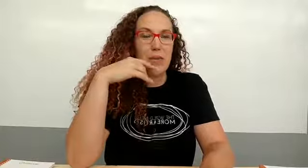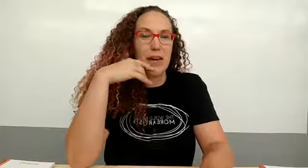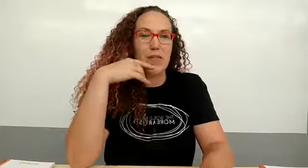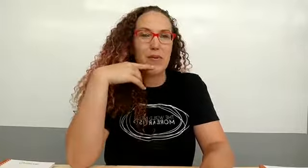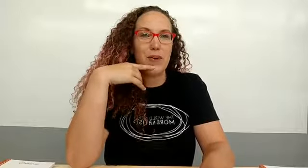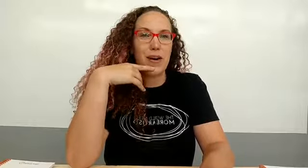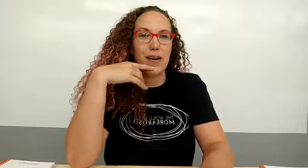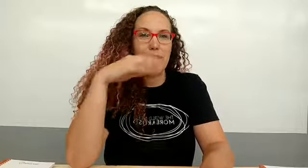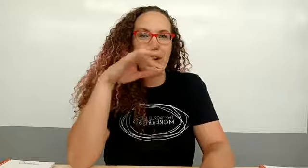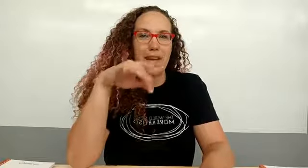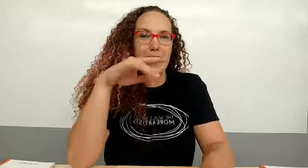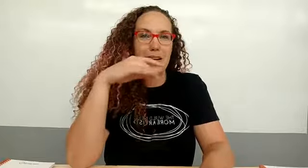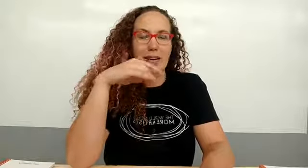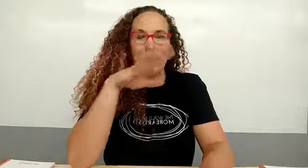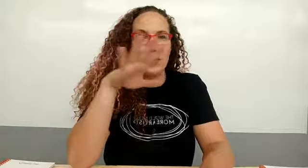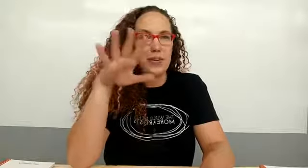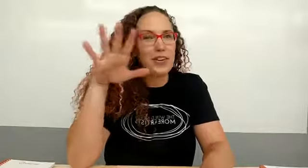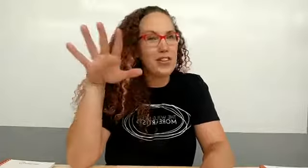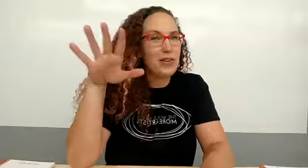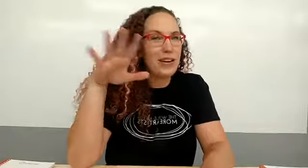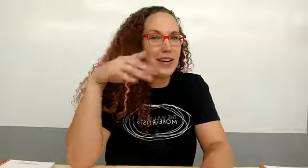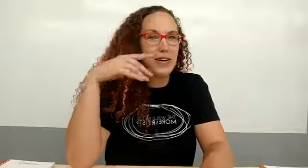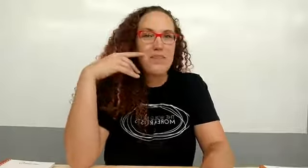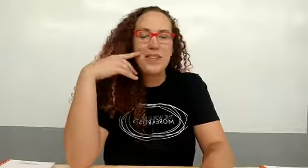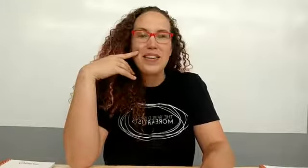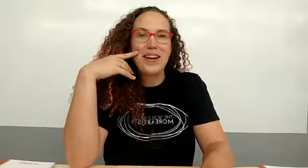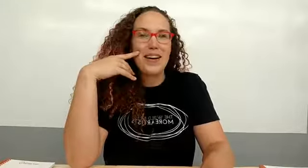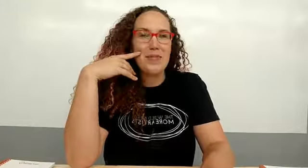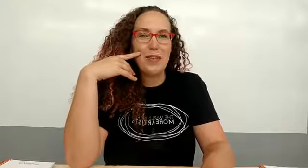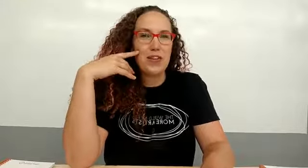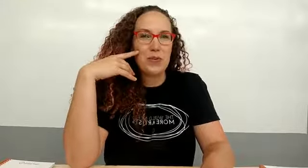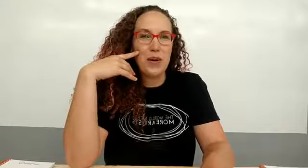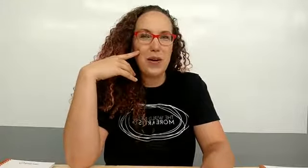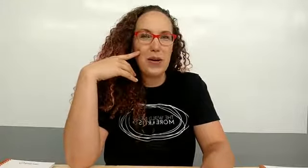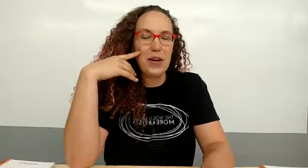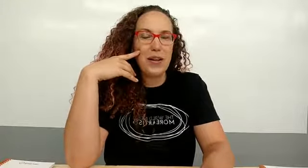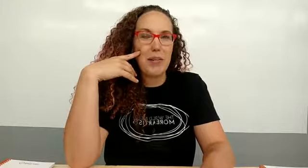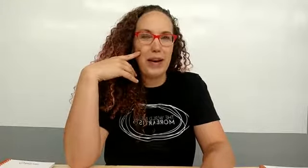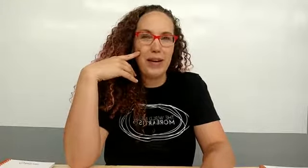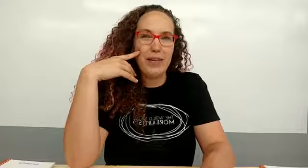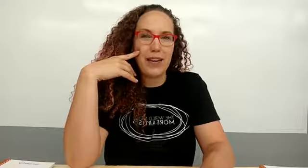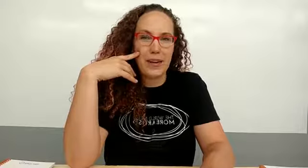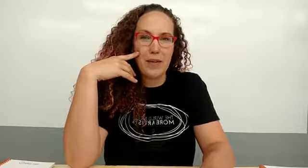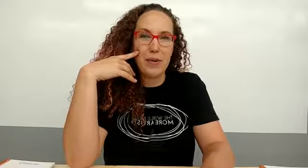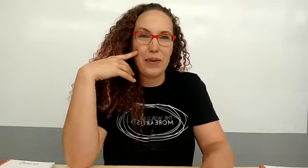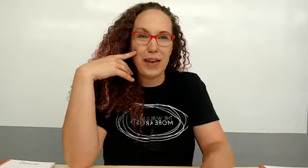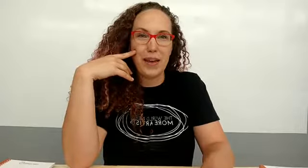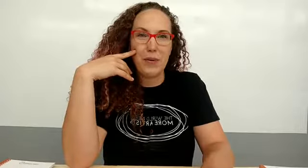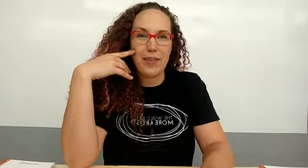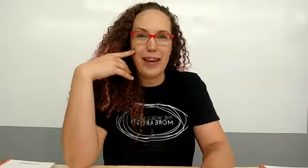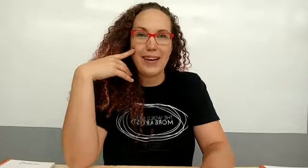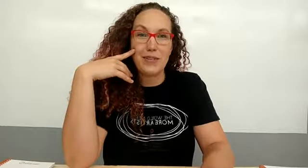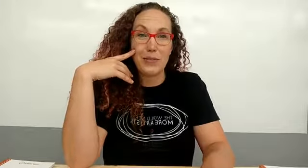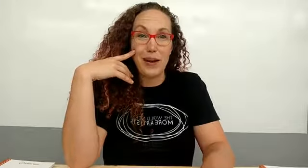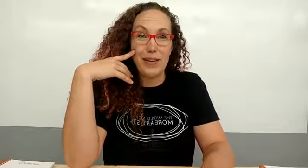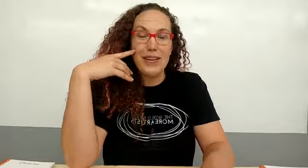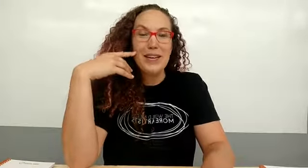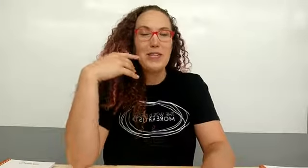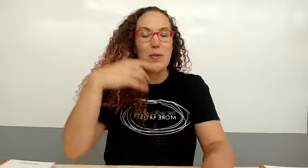a wave or a heart then I will know that you are here um and if you just want to lurk in the background I am okay with that as well so